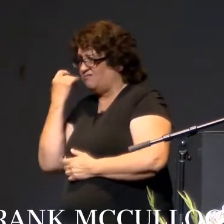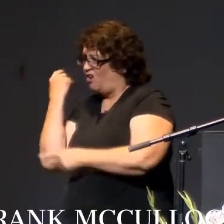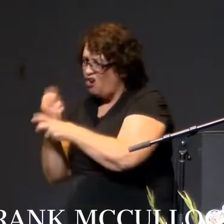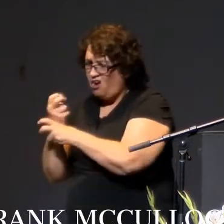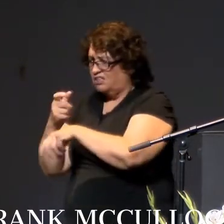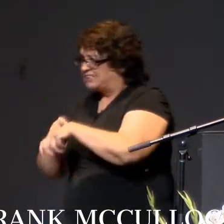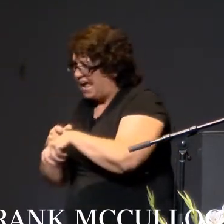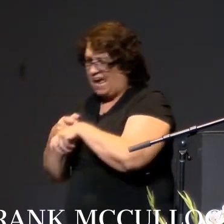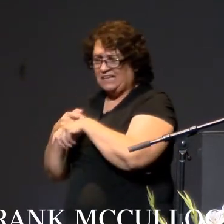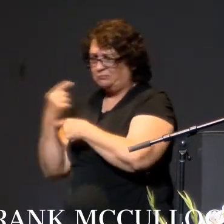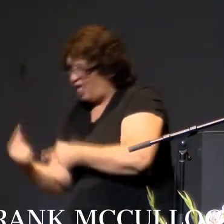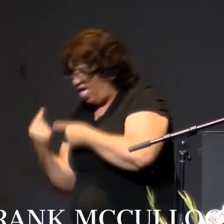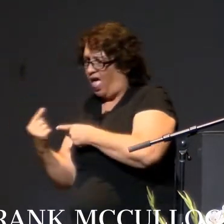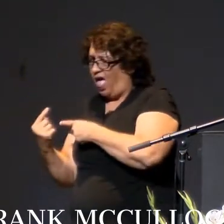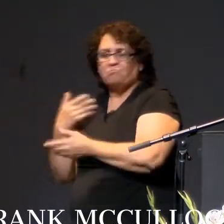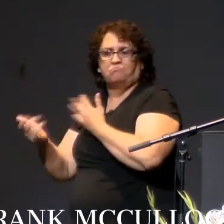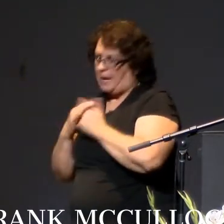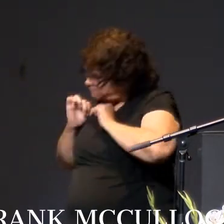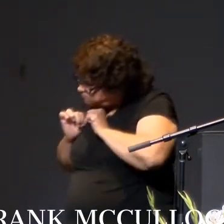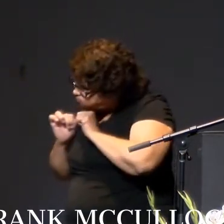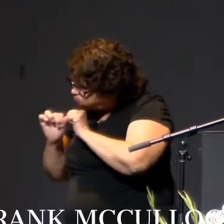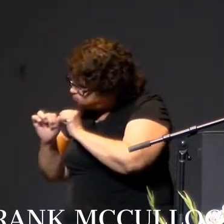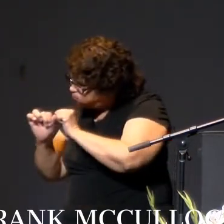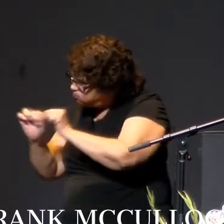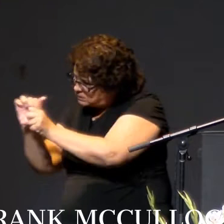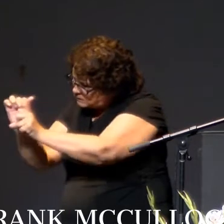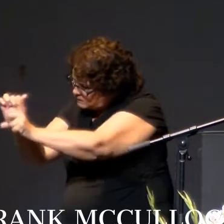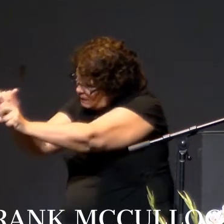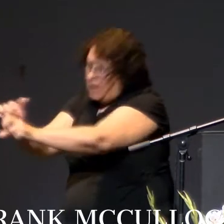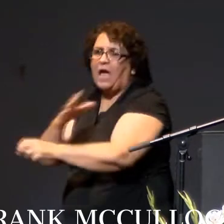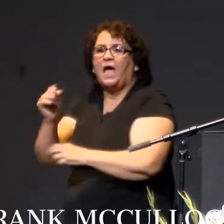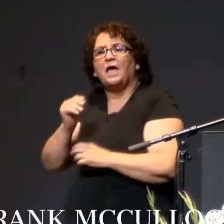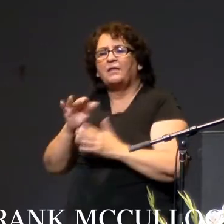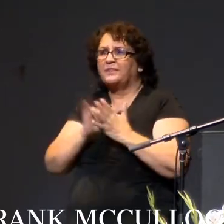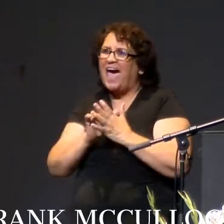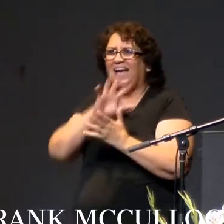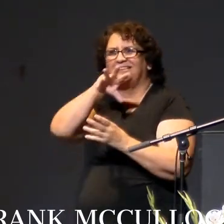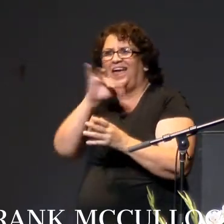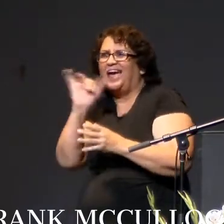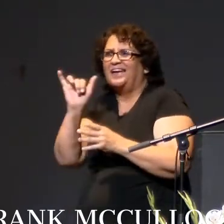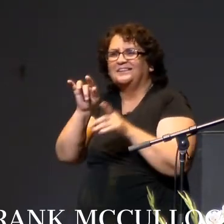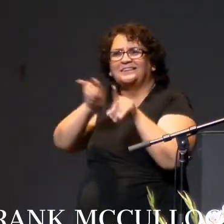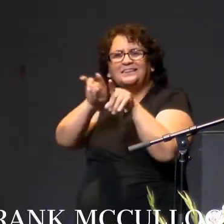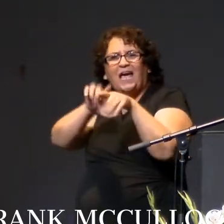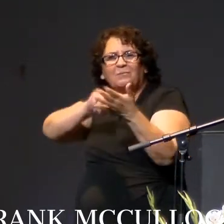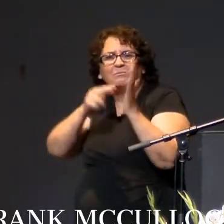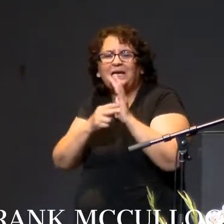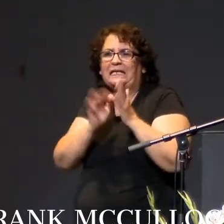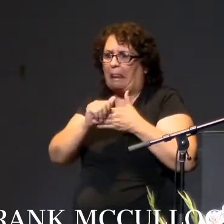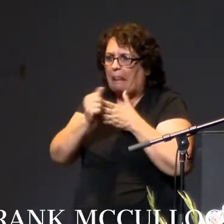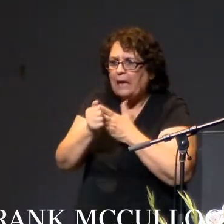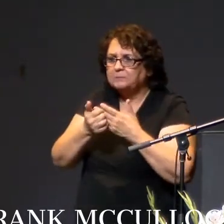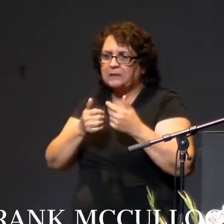in achieving success. Synonyms for resilience include elasticity, energy, liveliness, pep, and